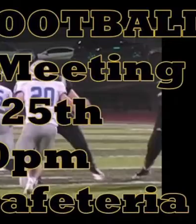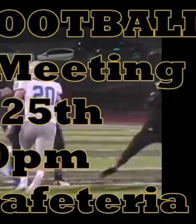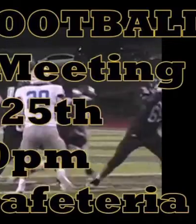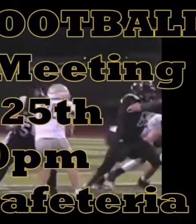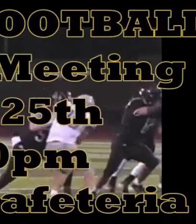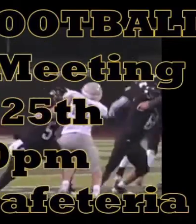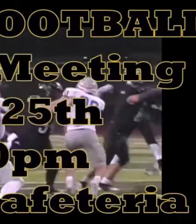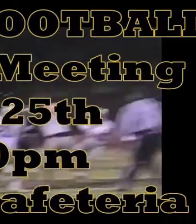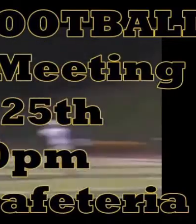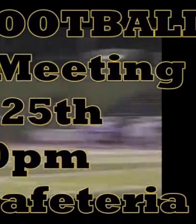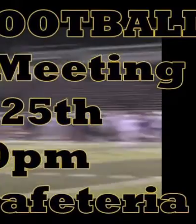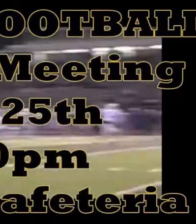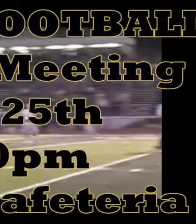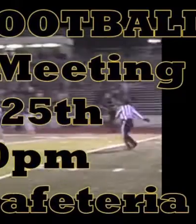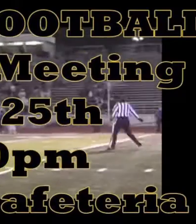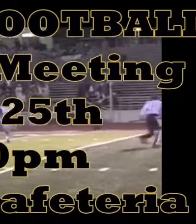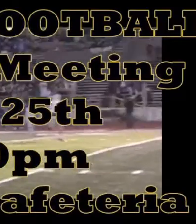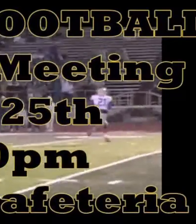Have great Bulldogs. Bulldogs.